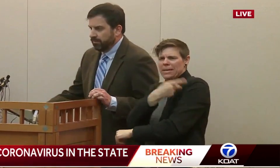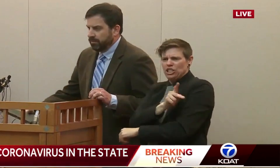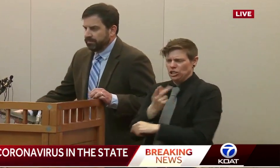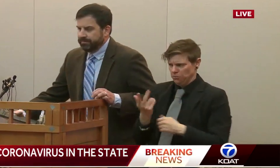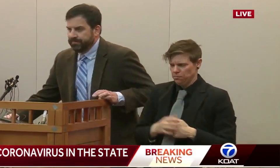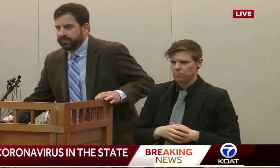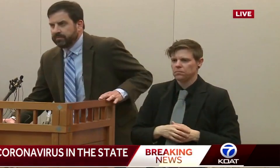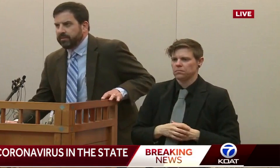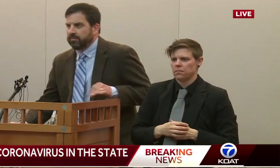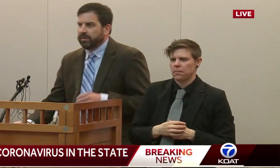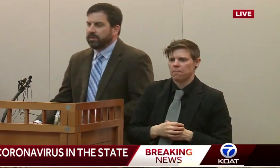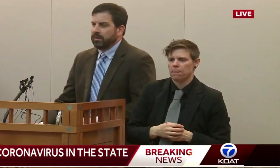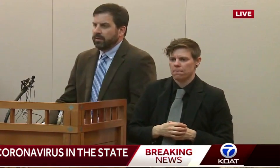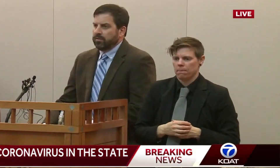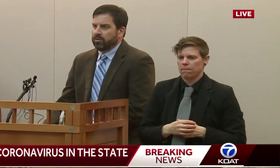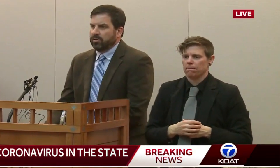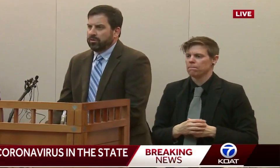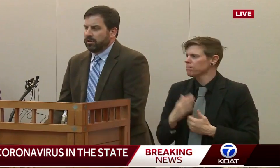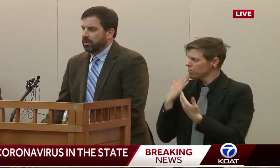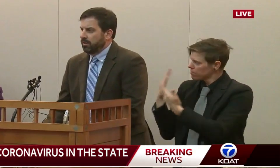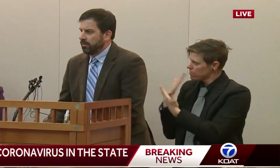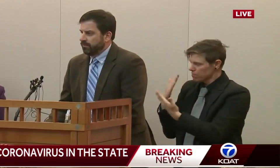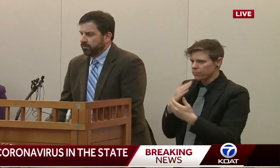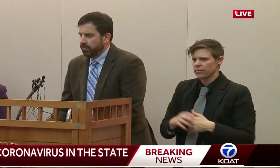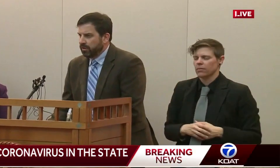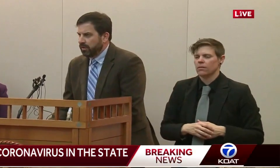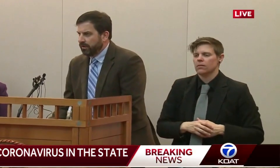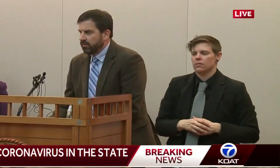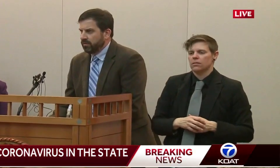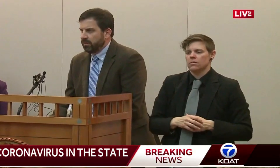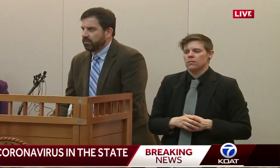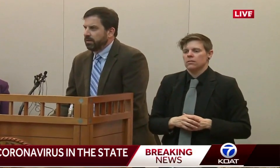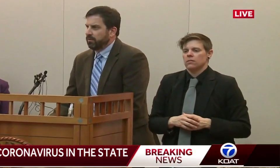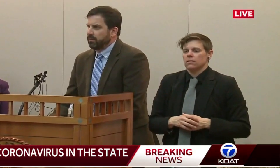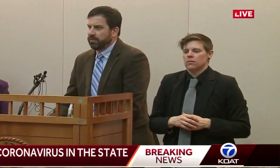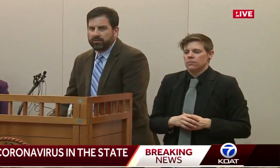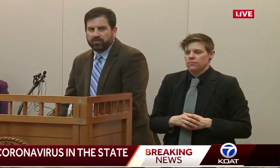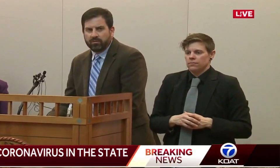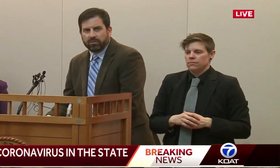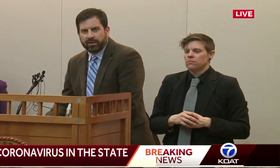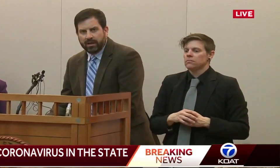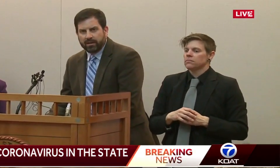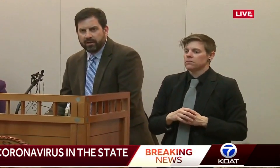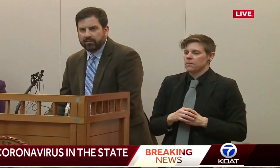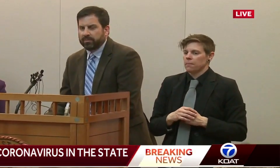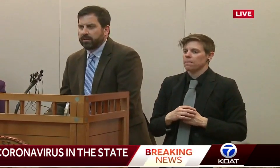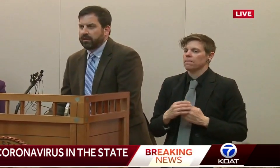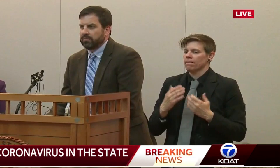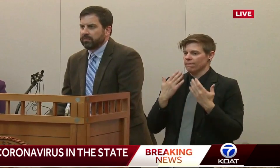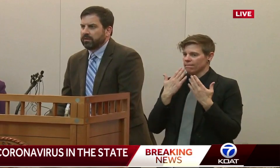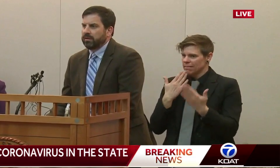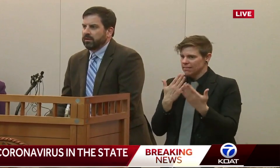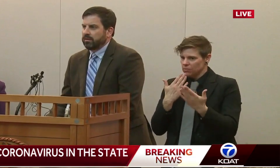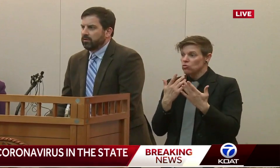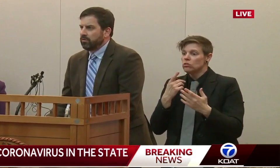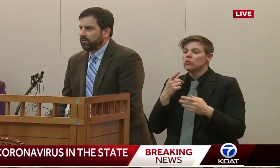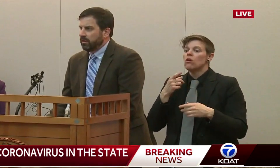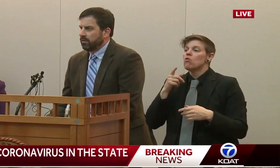Thank you, Governor. Excuse me. So the first thing I'd like to say is about the patients who are not hospitalized.